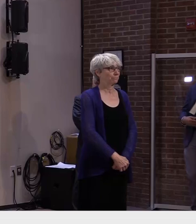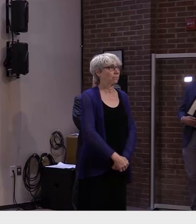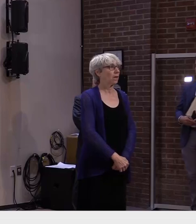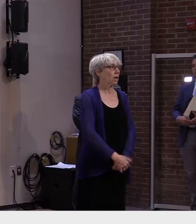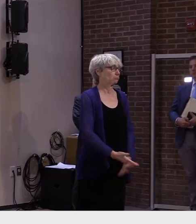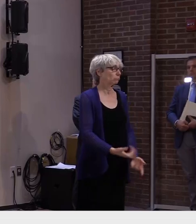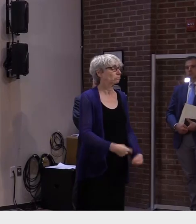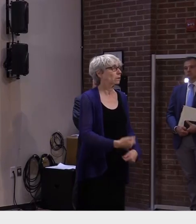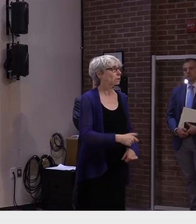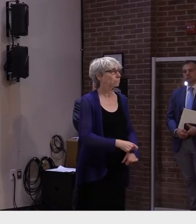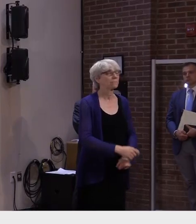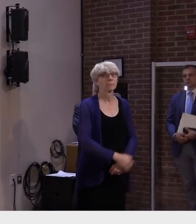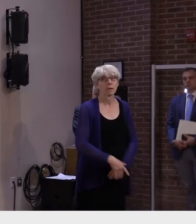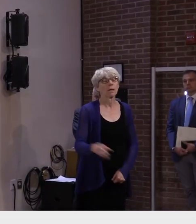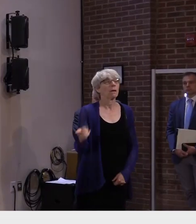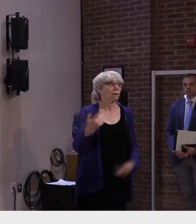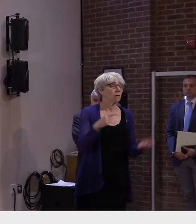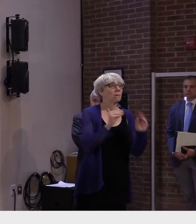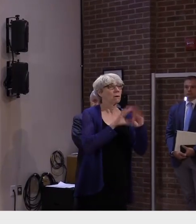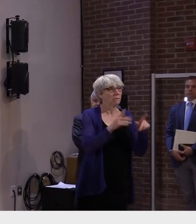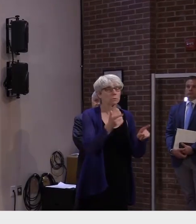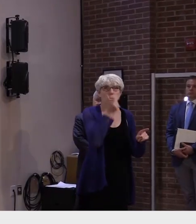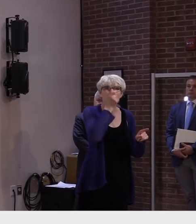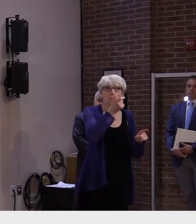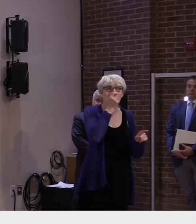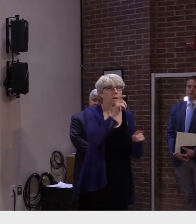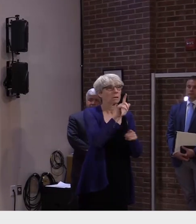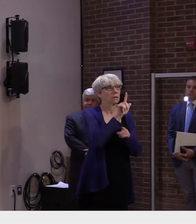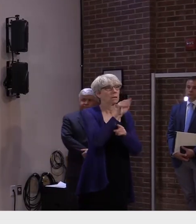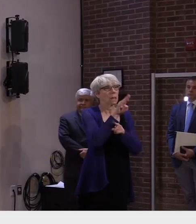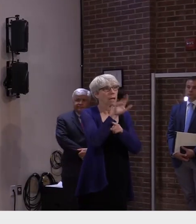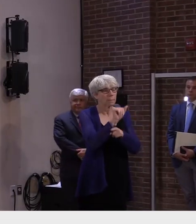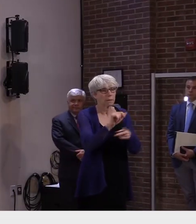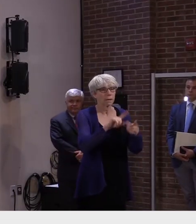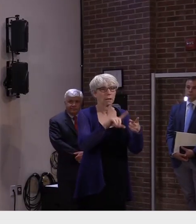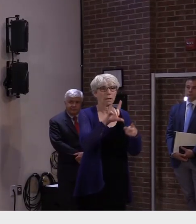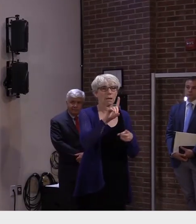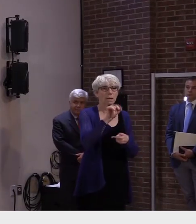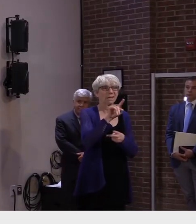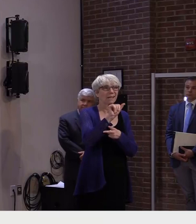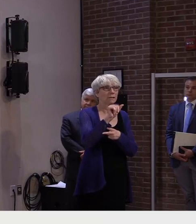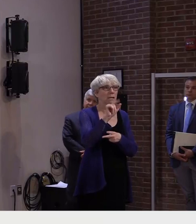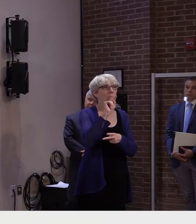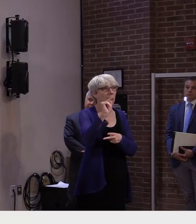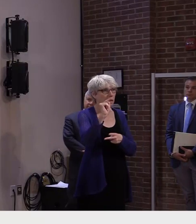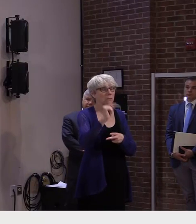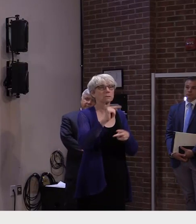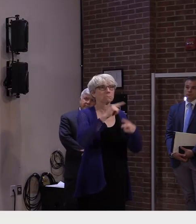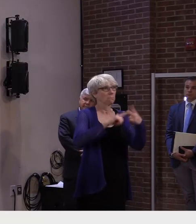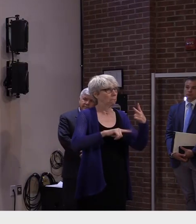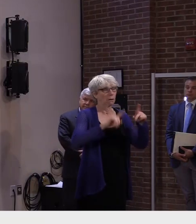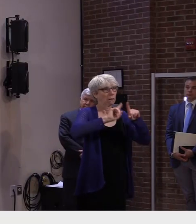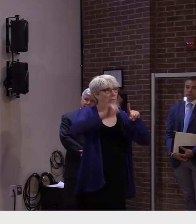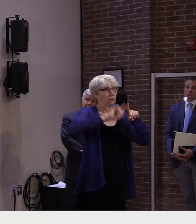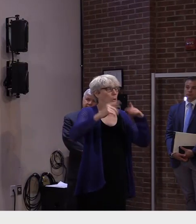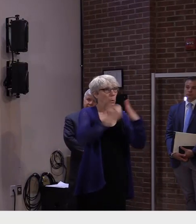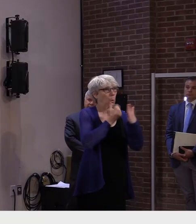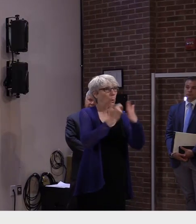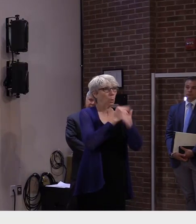Obviously, everybody's watching Lambda and Delta Plus and whatever comes next. None of them are really